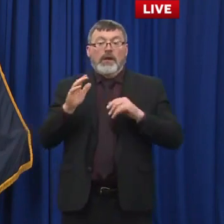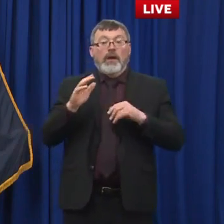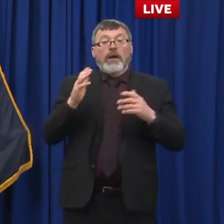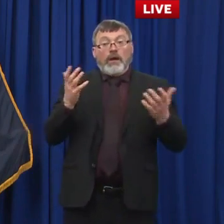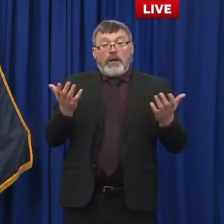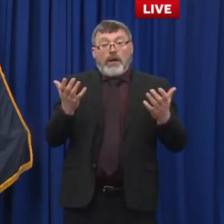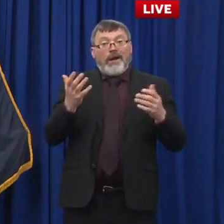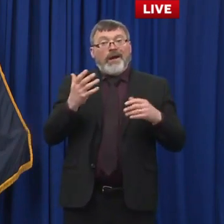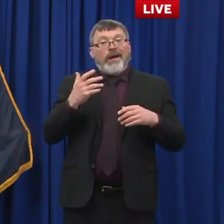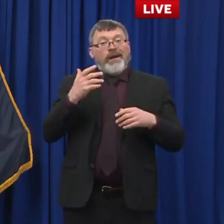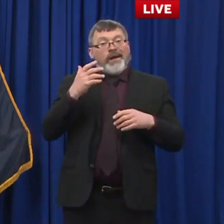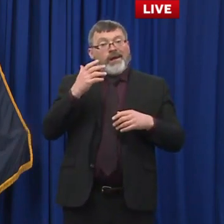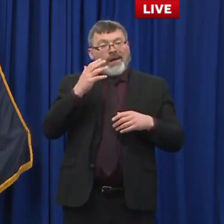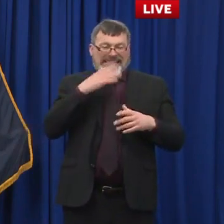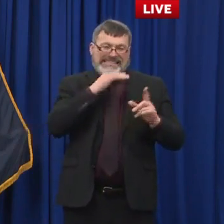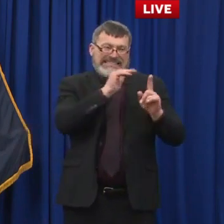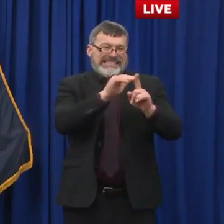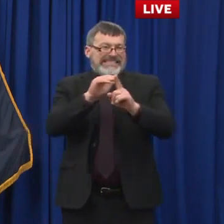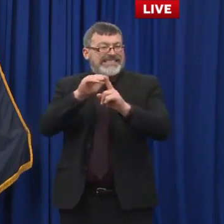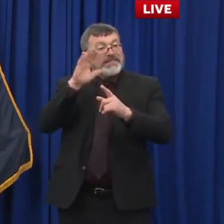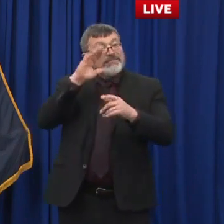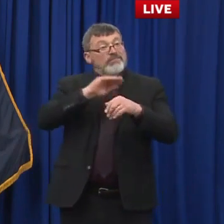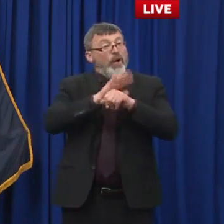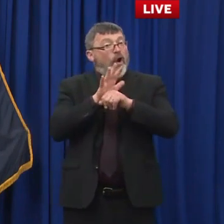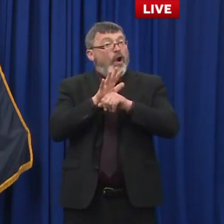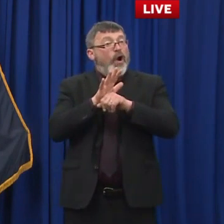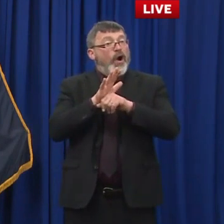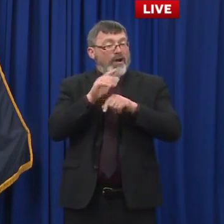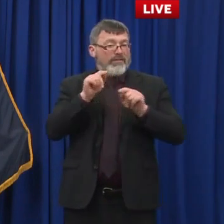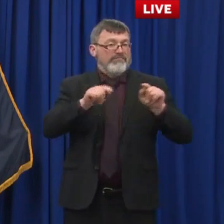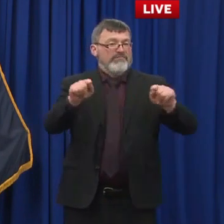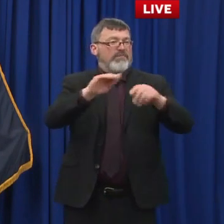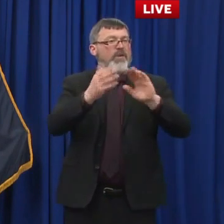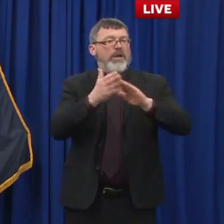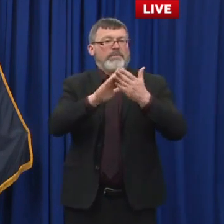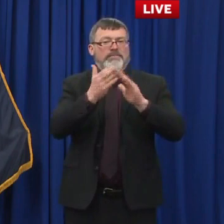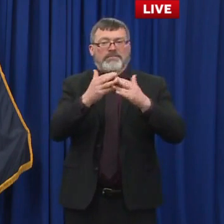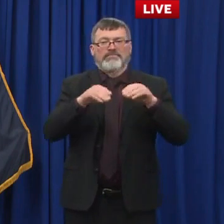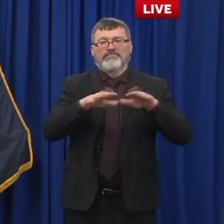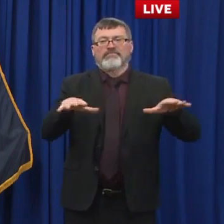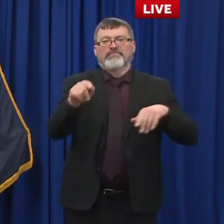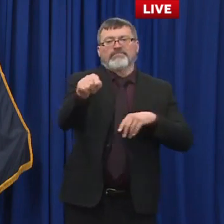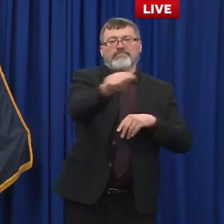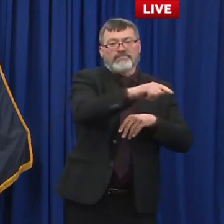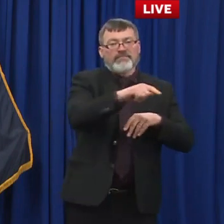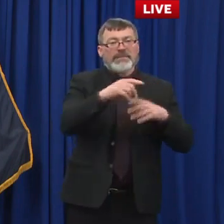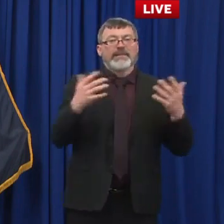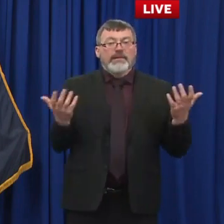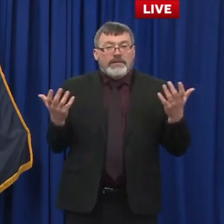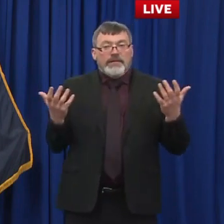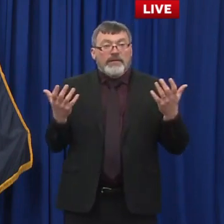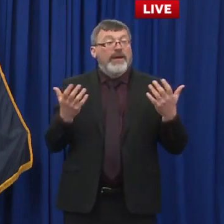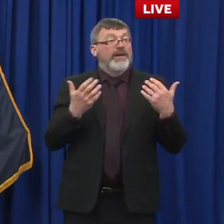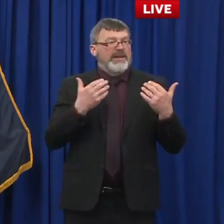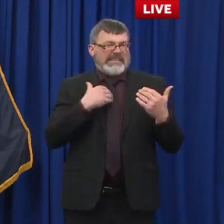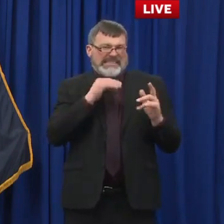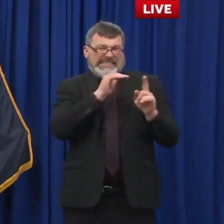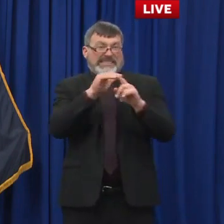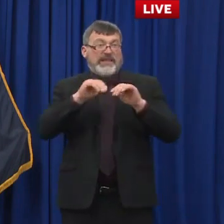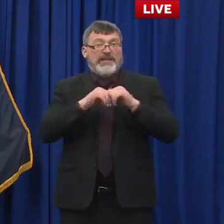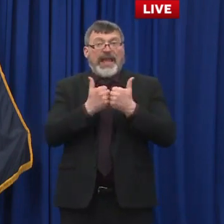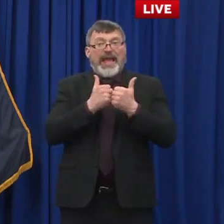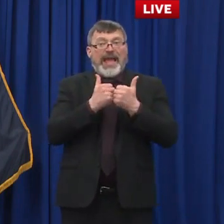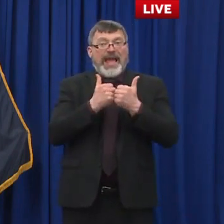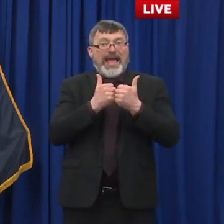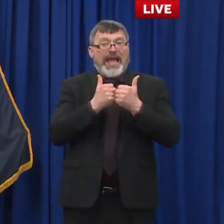And so getting the COVID-19 vaccine is one of the most important things people can do right now to protect themselves, to protect their families, to protect